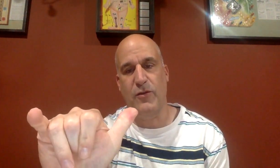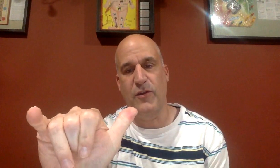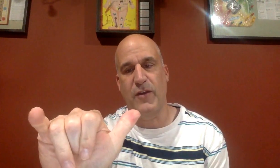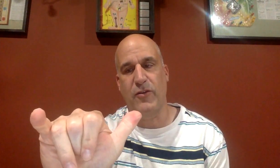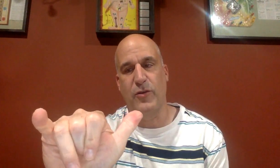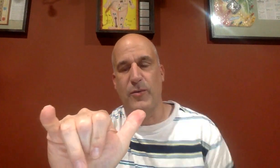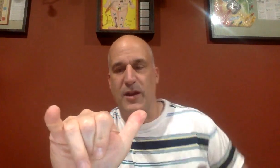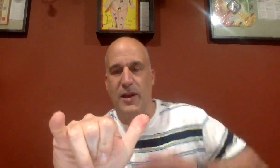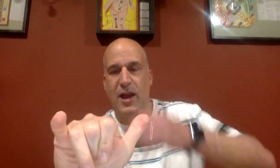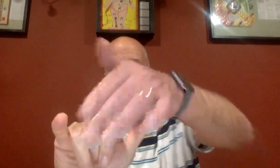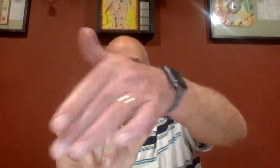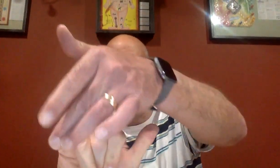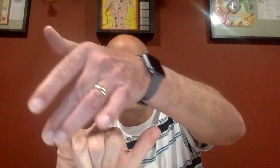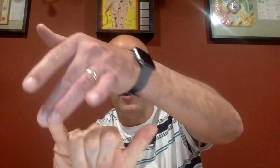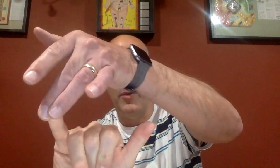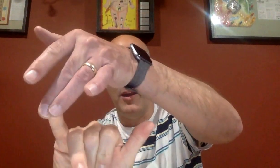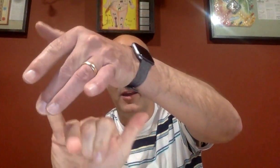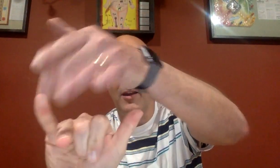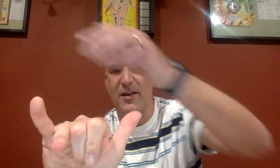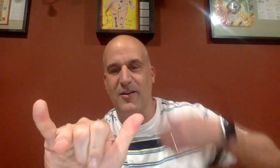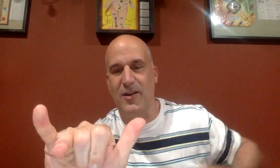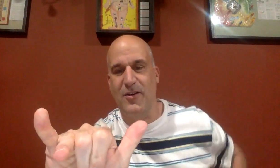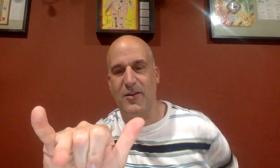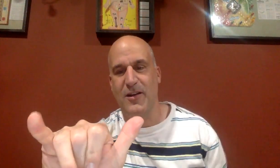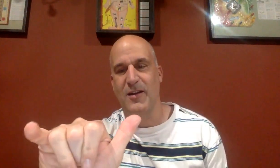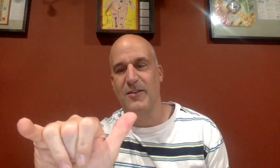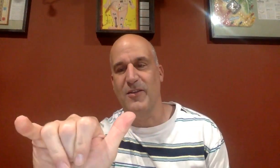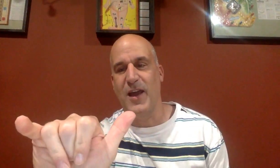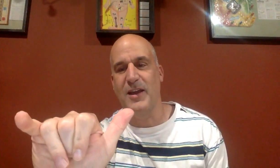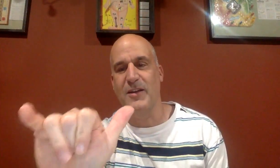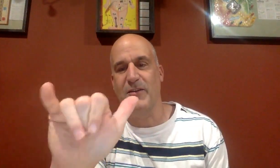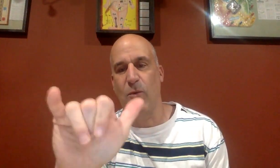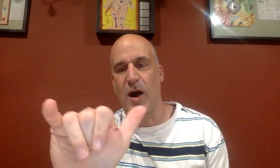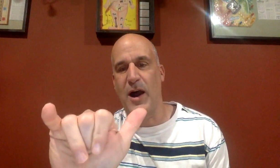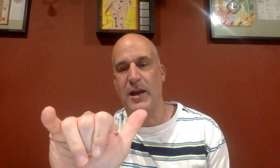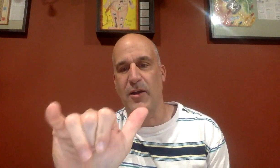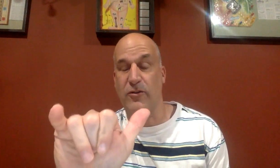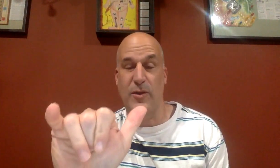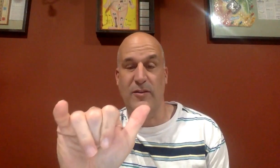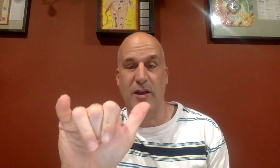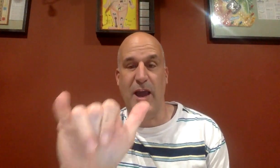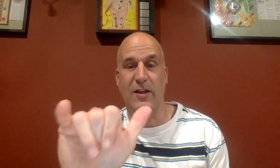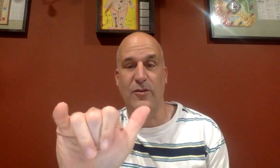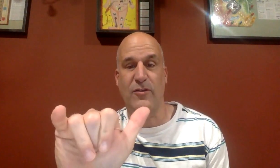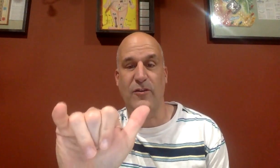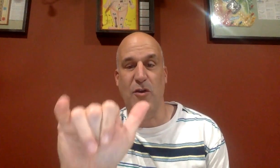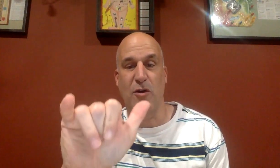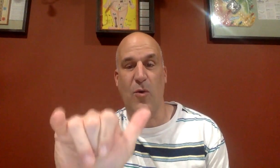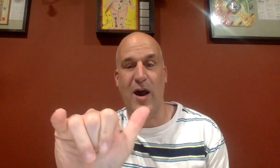three fingers and put them in. And again, I may need help with my pinky. There we go. So that is a Y. It also means a hang loose if you go to Hawaii.